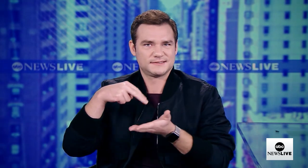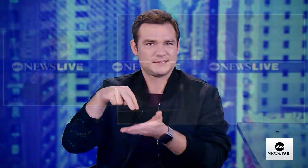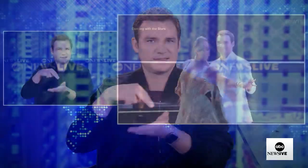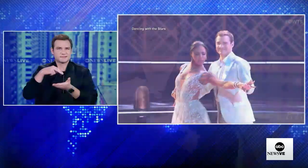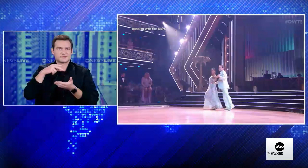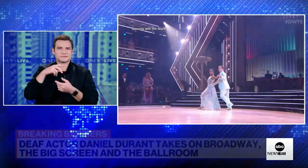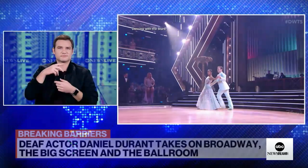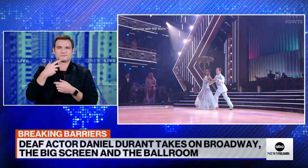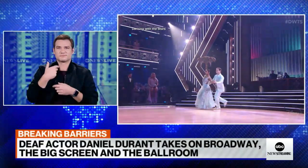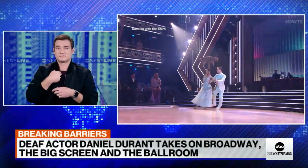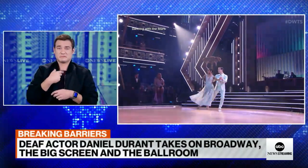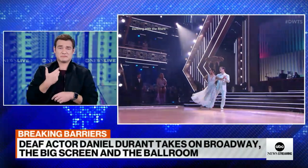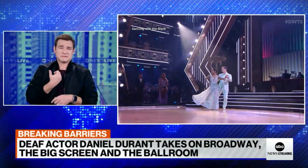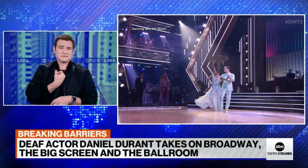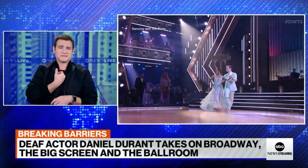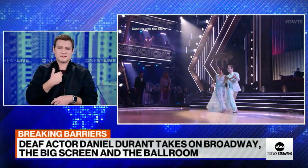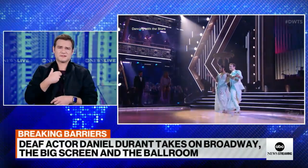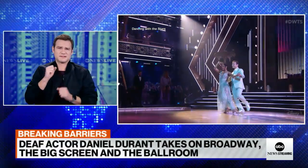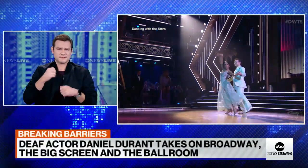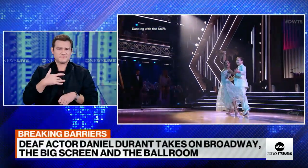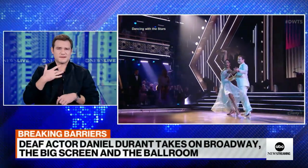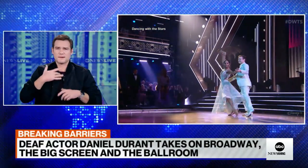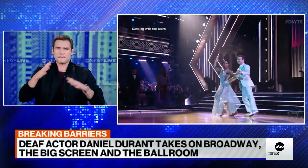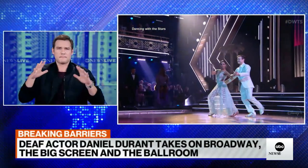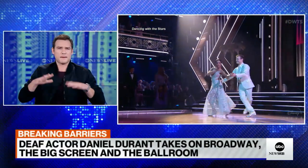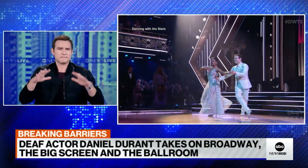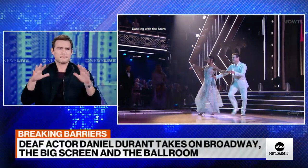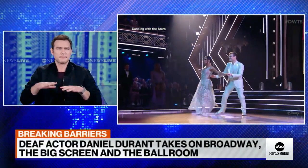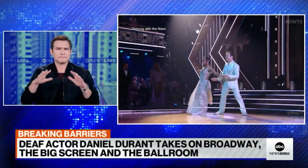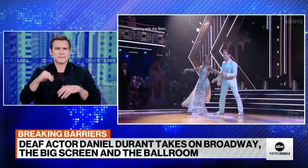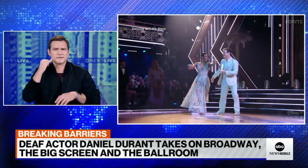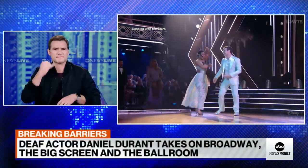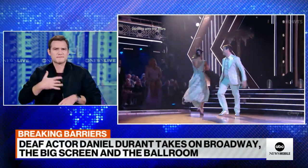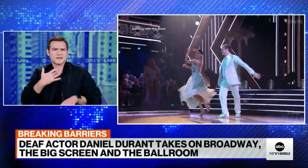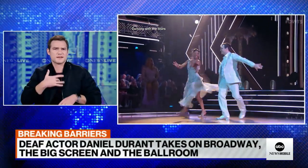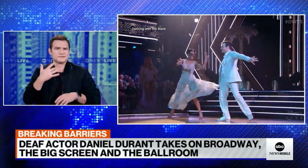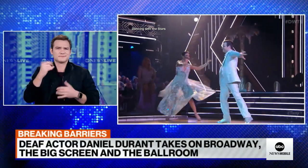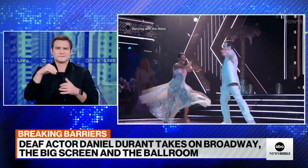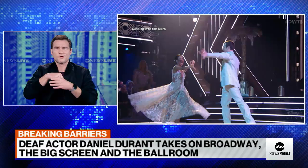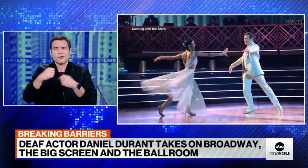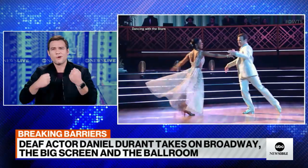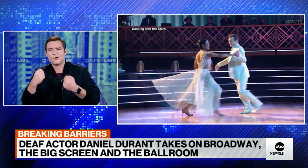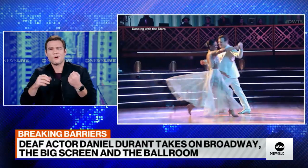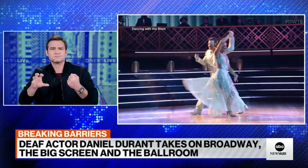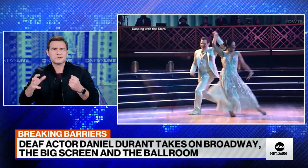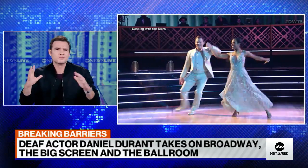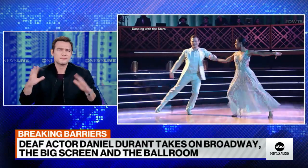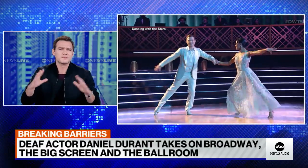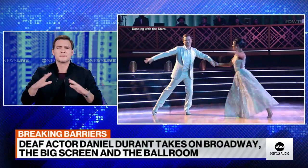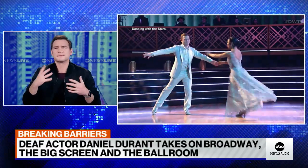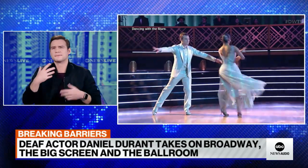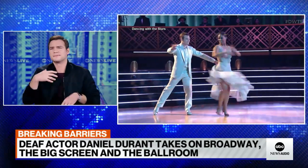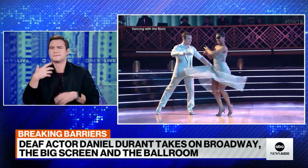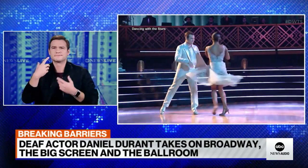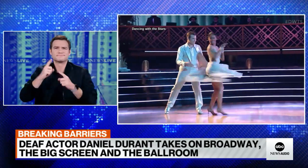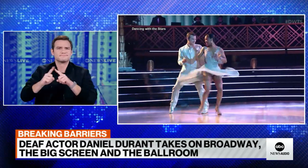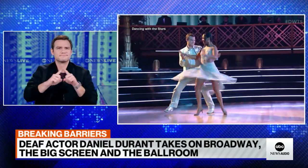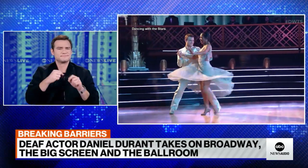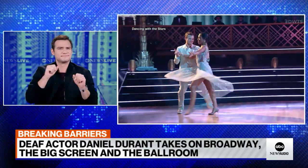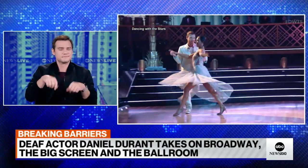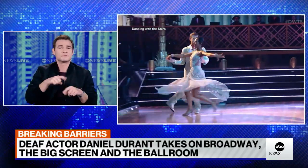also, yeah, I learned a lot about myself. I've always felt the vibration if I go dancing, like in the car